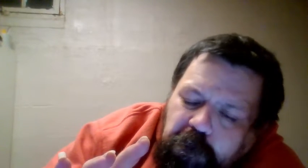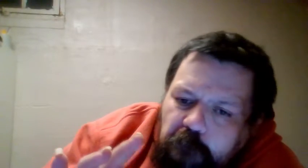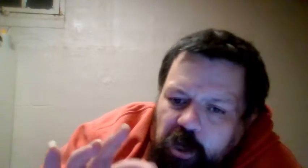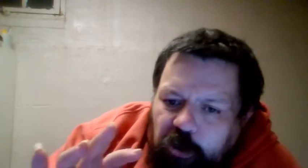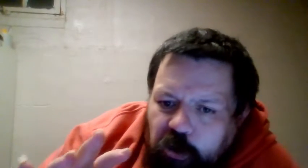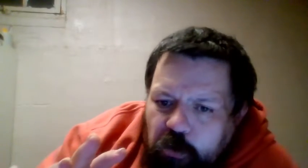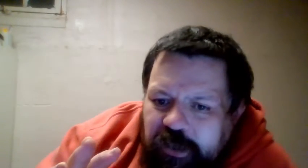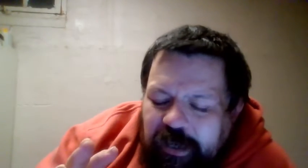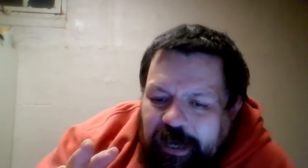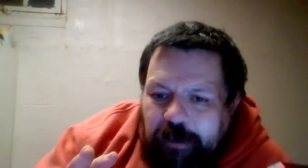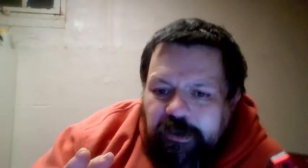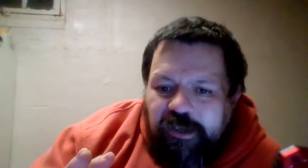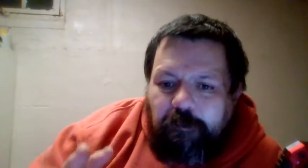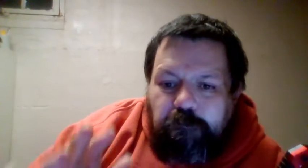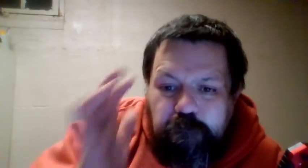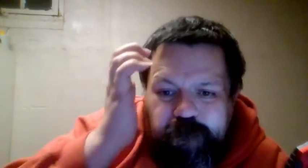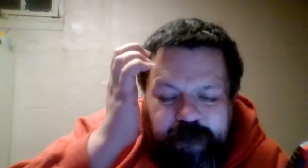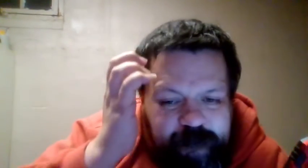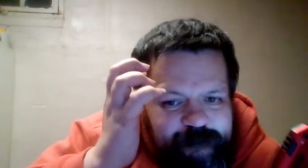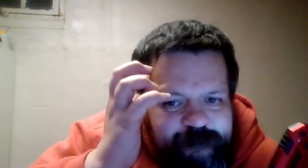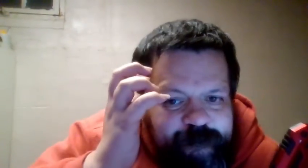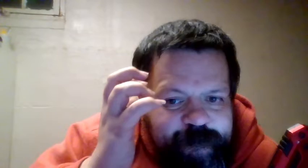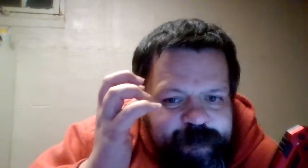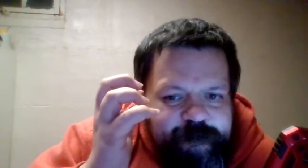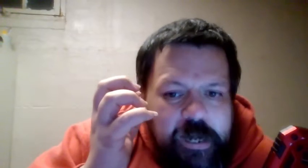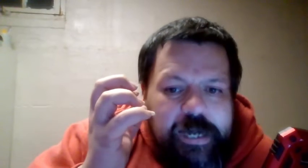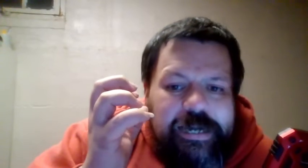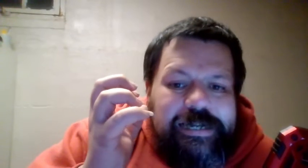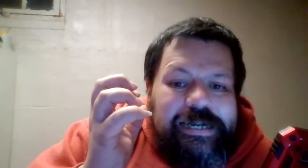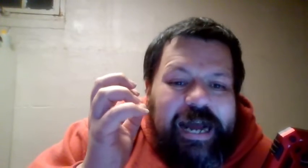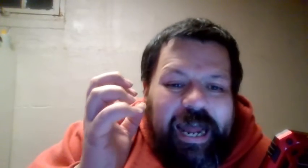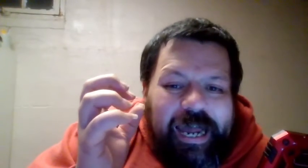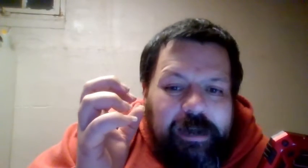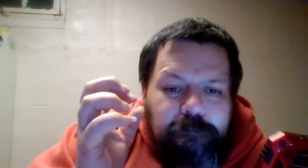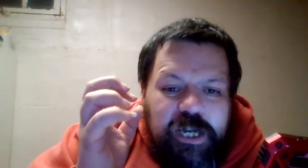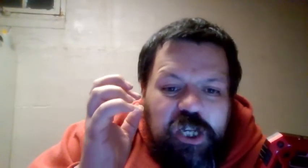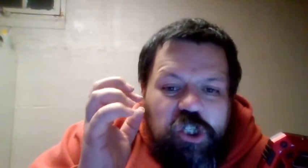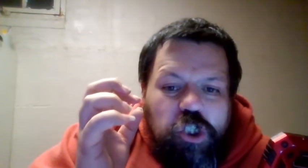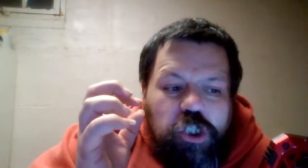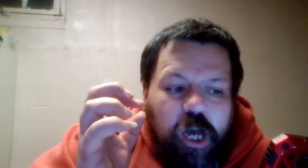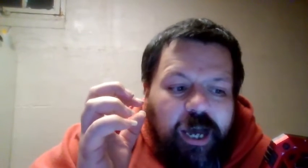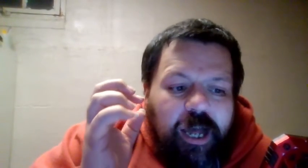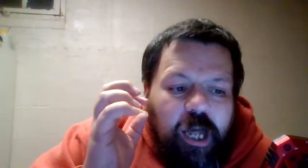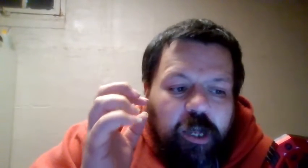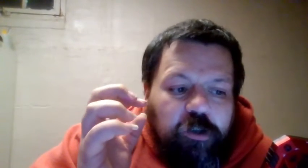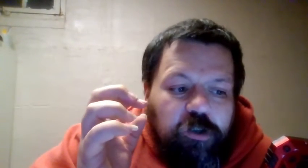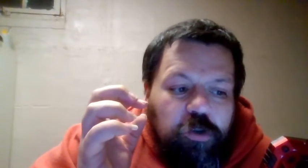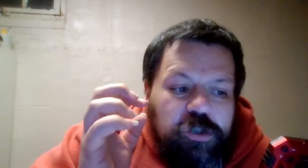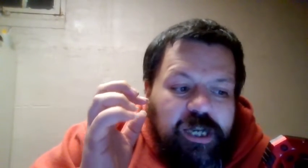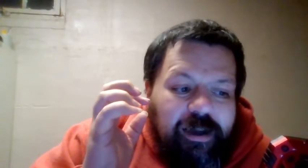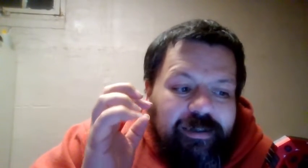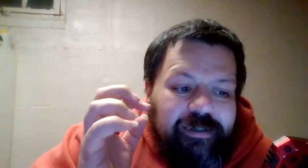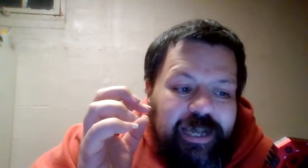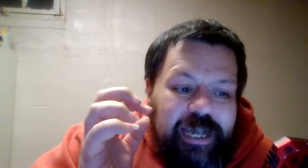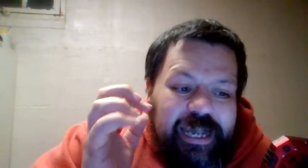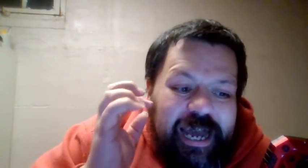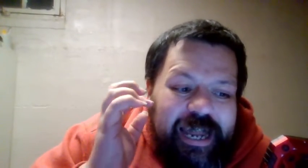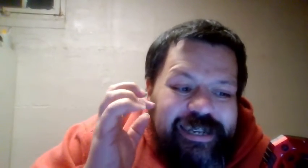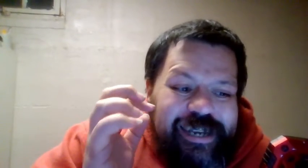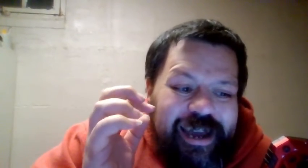nothing